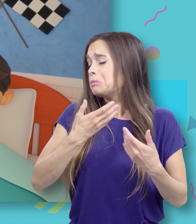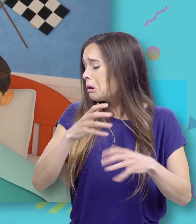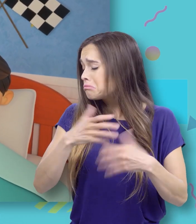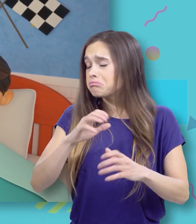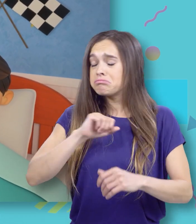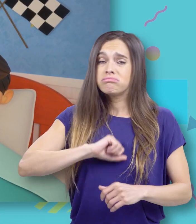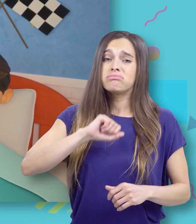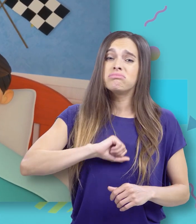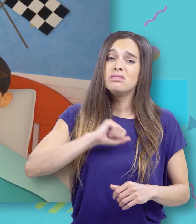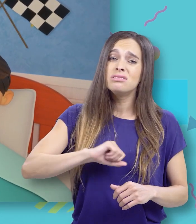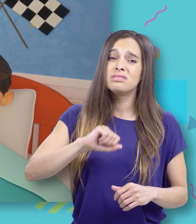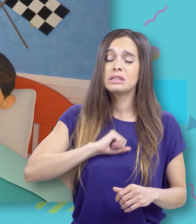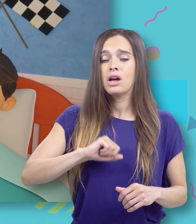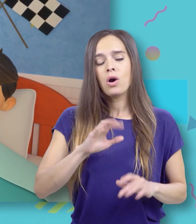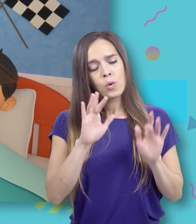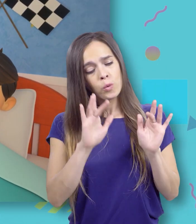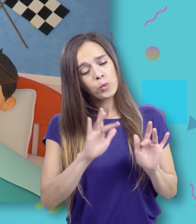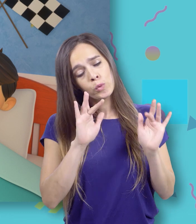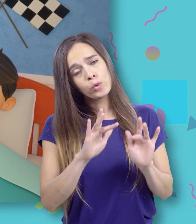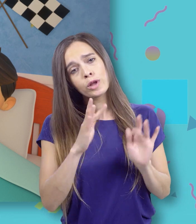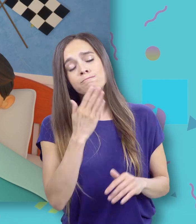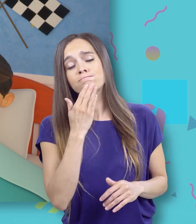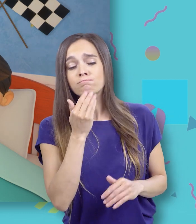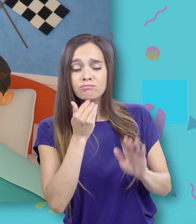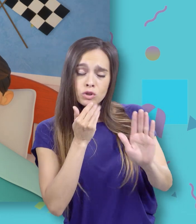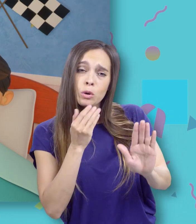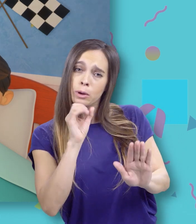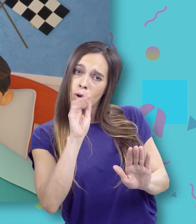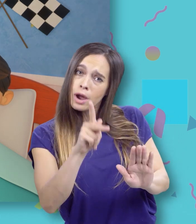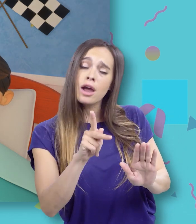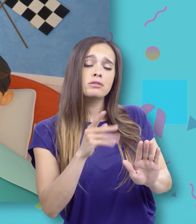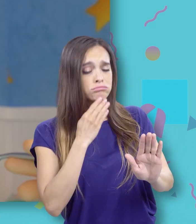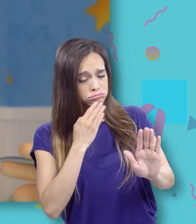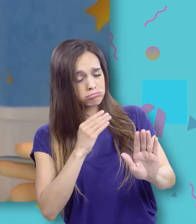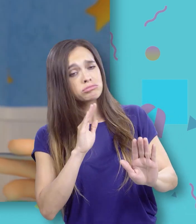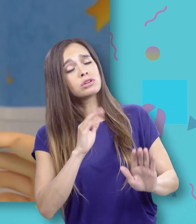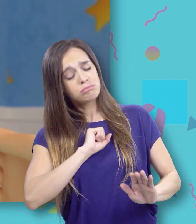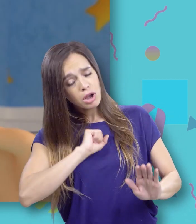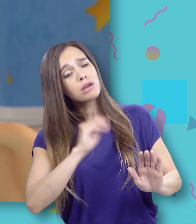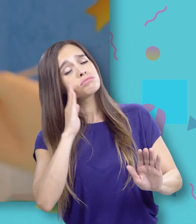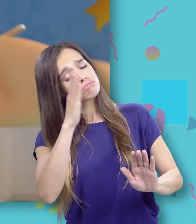There, honey bun, you'll be okay Your cough will go away